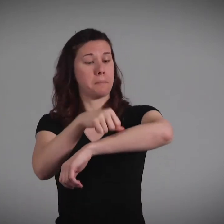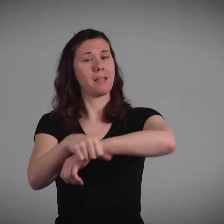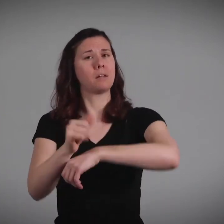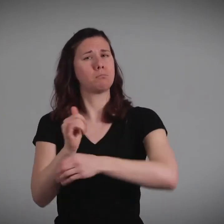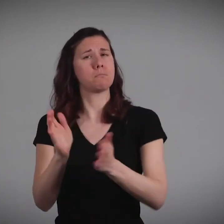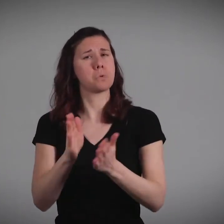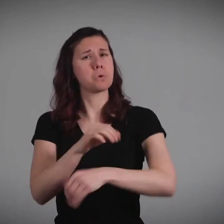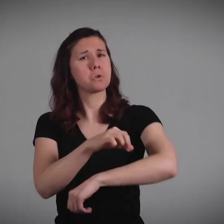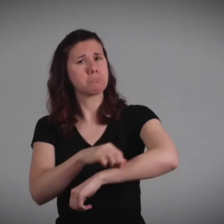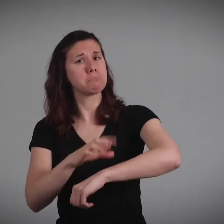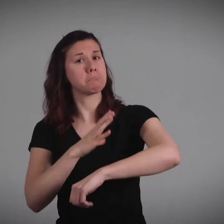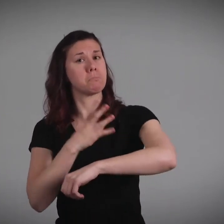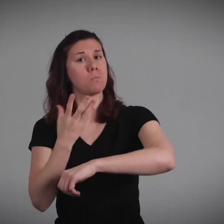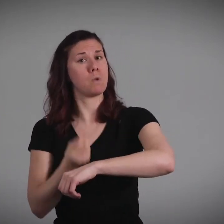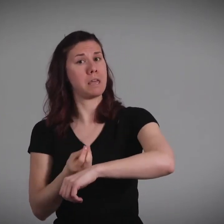after taking a shower or bath.